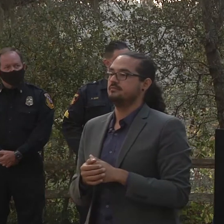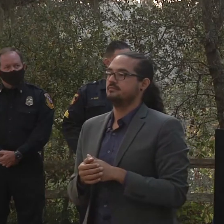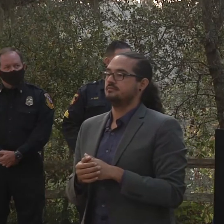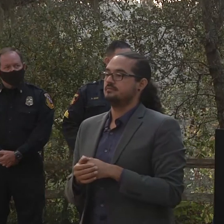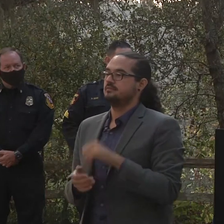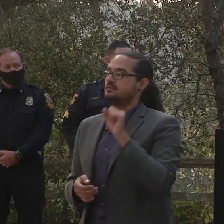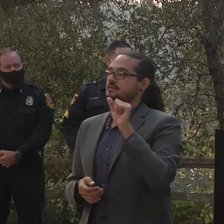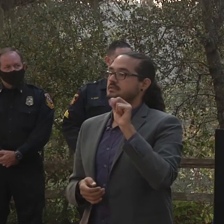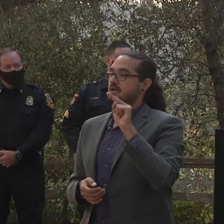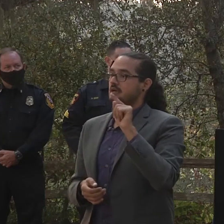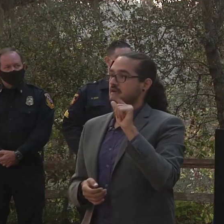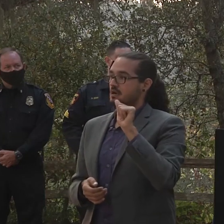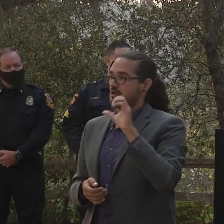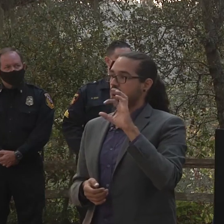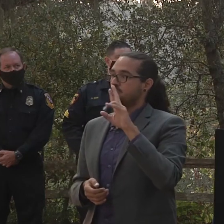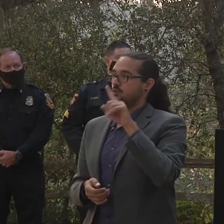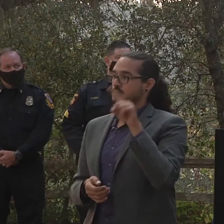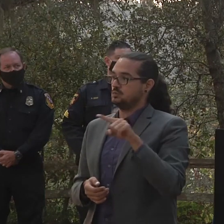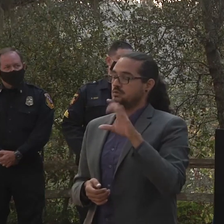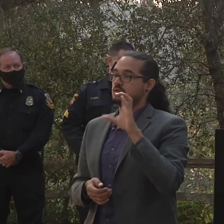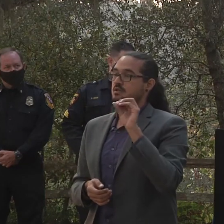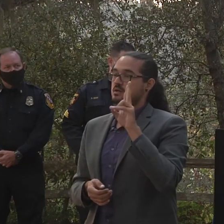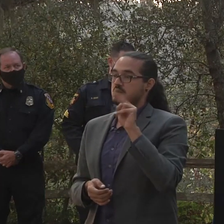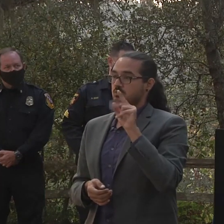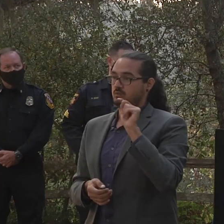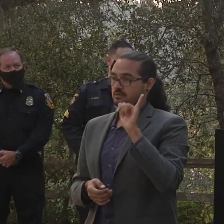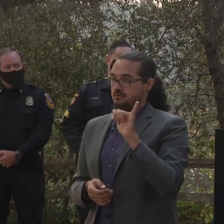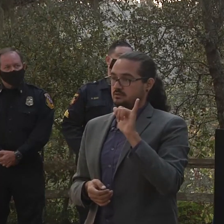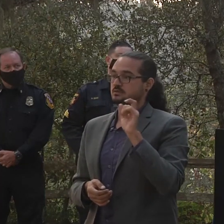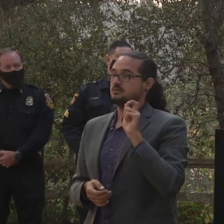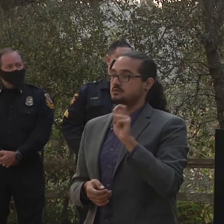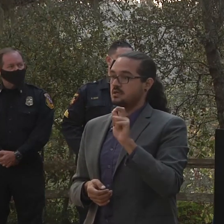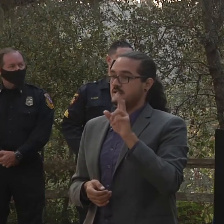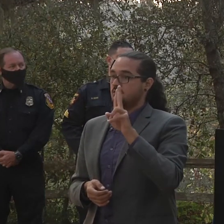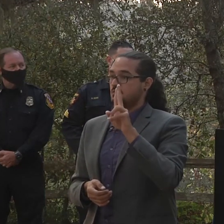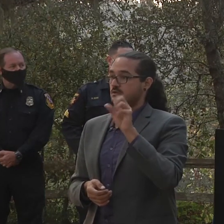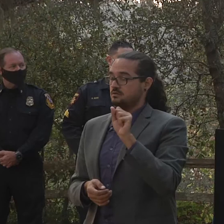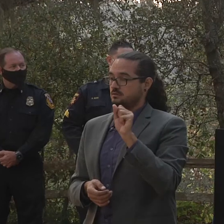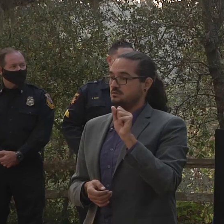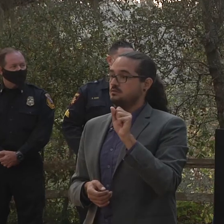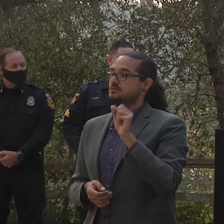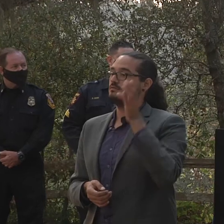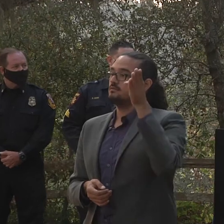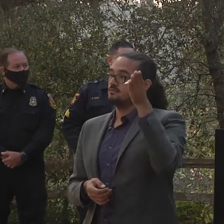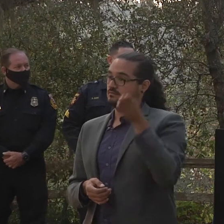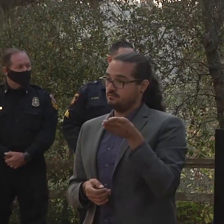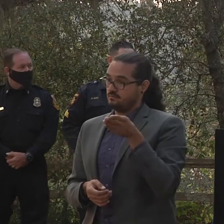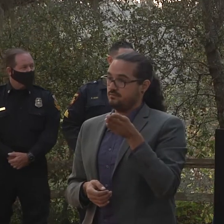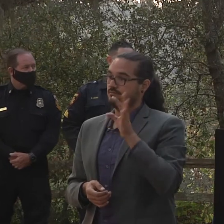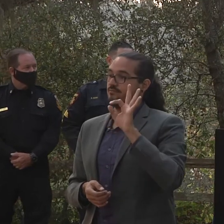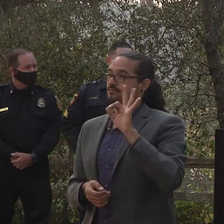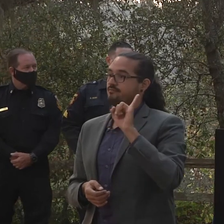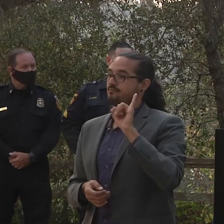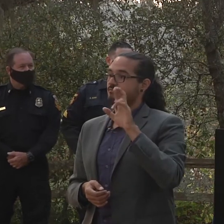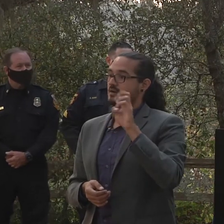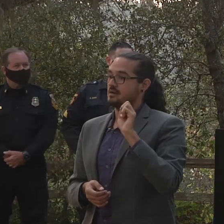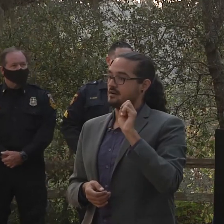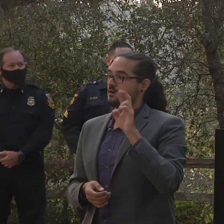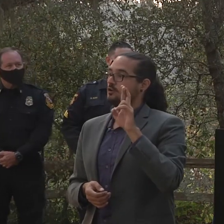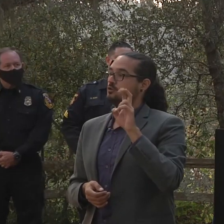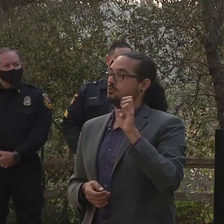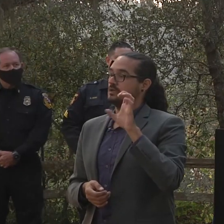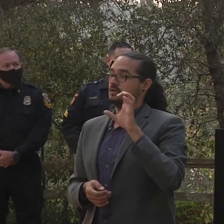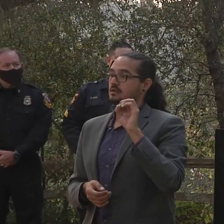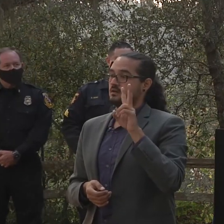Santa Cruz County dot U.S. Ford slash fire recovery forward slash damage